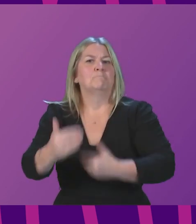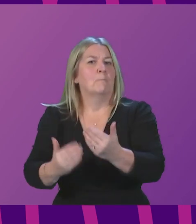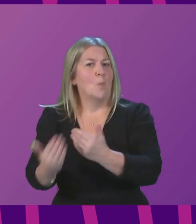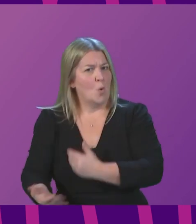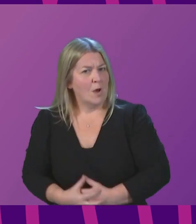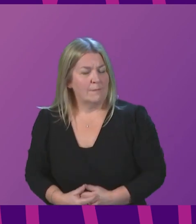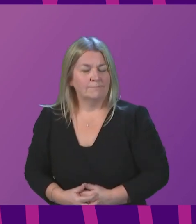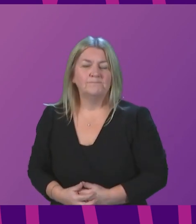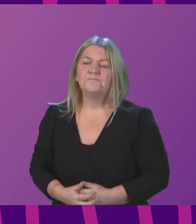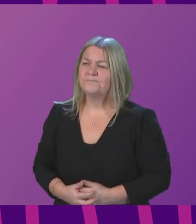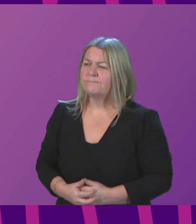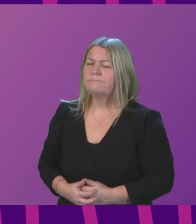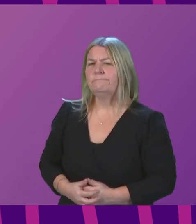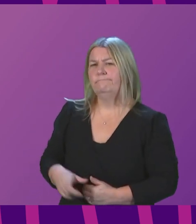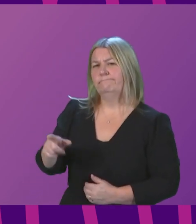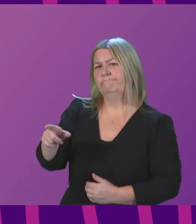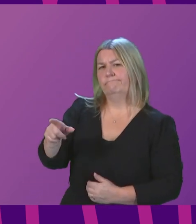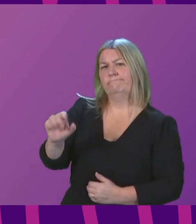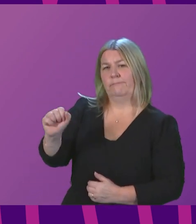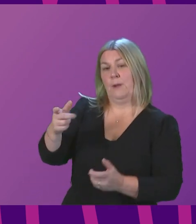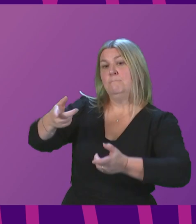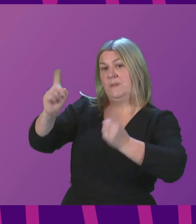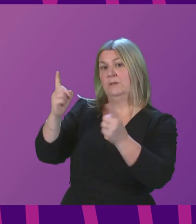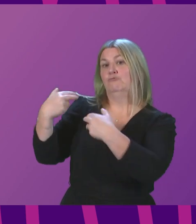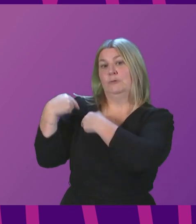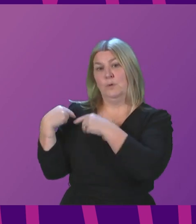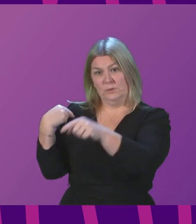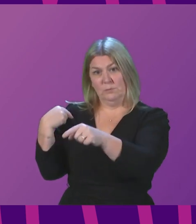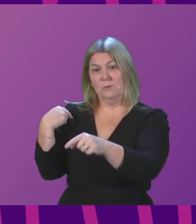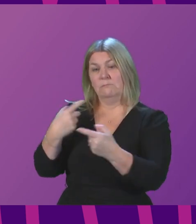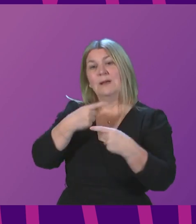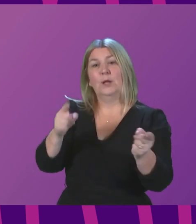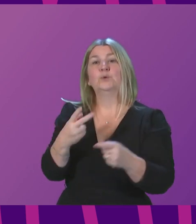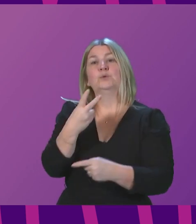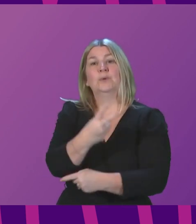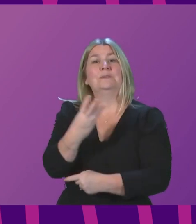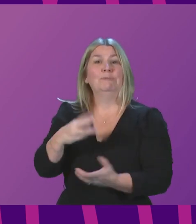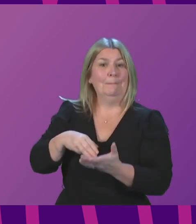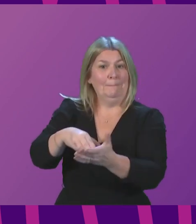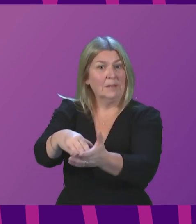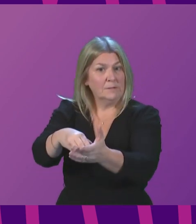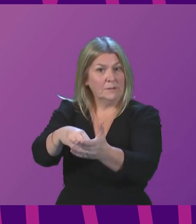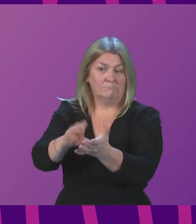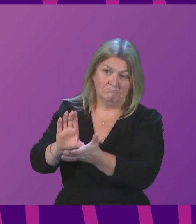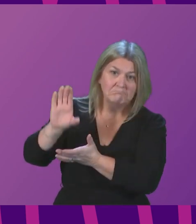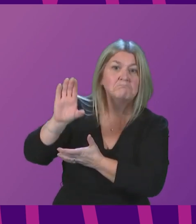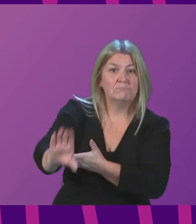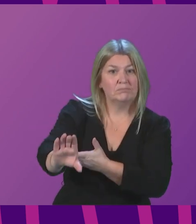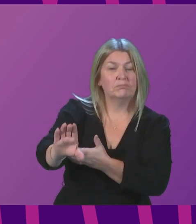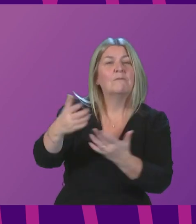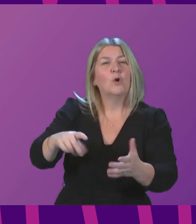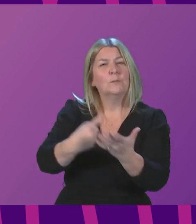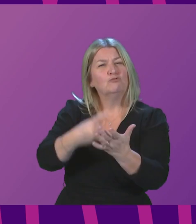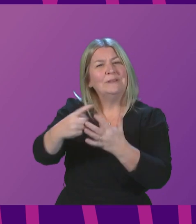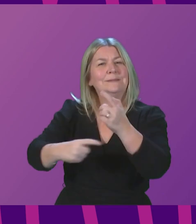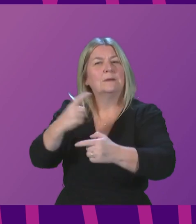Minister for Circular Economy recently announced £20.3 million worth of landmark investments from the Recycling Improvement Fund